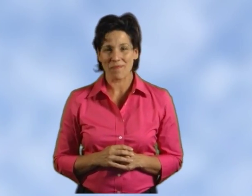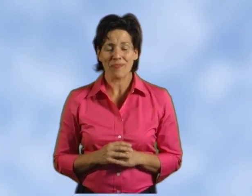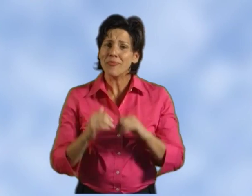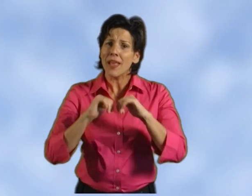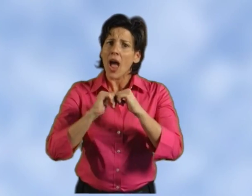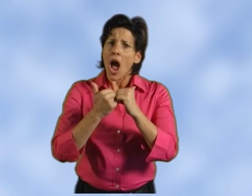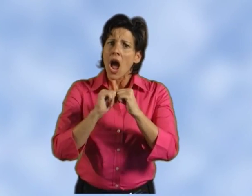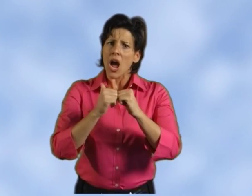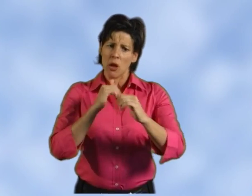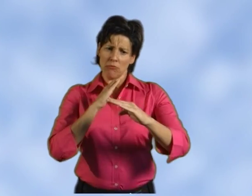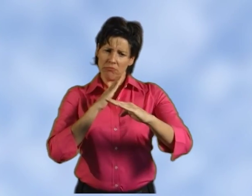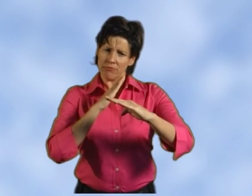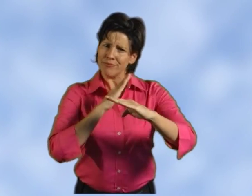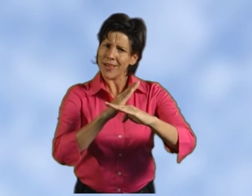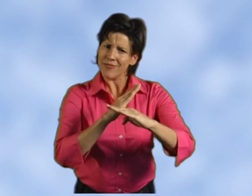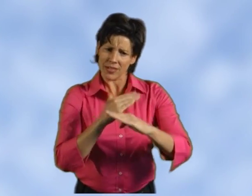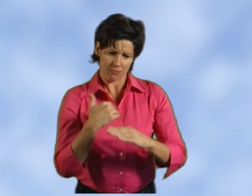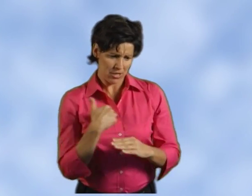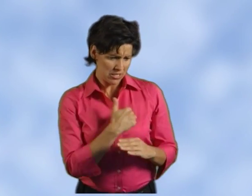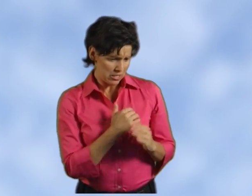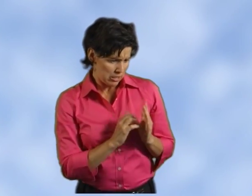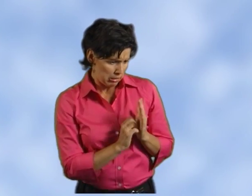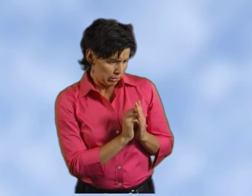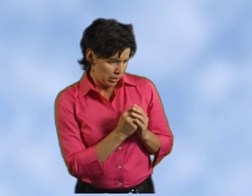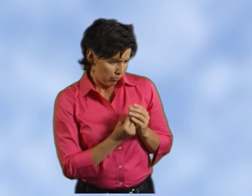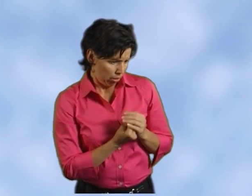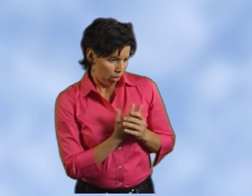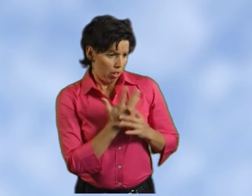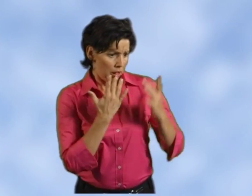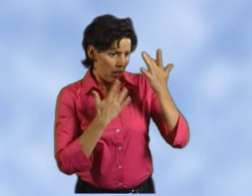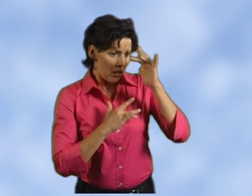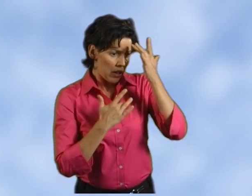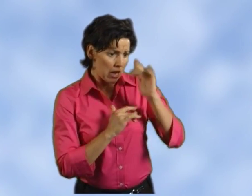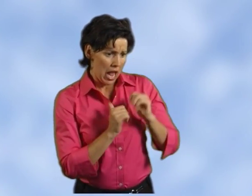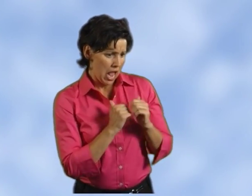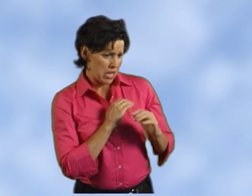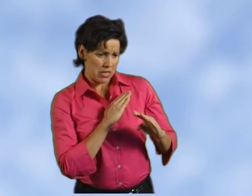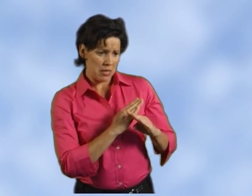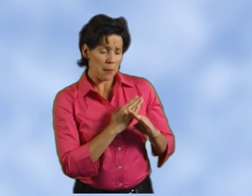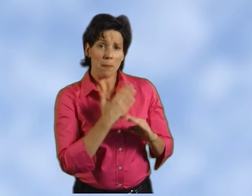In fact, a healthy program of activity or exercise